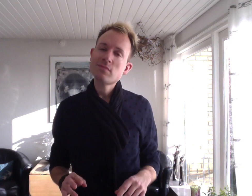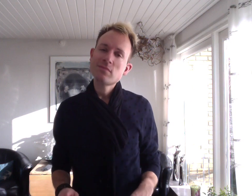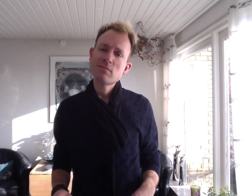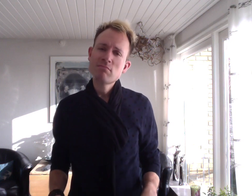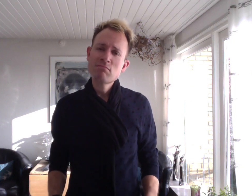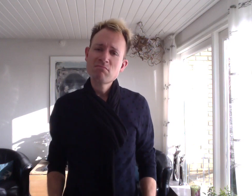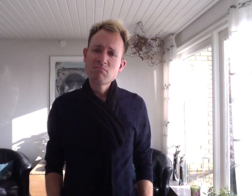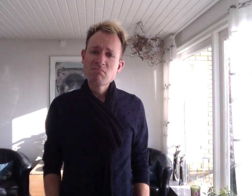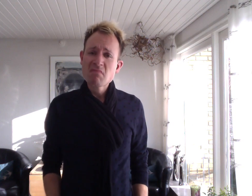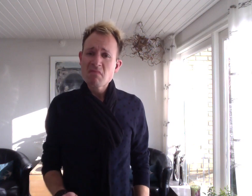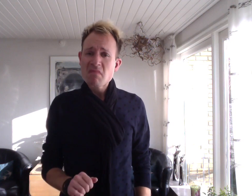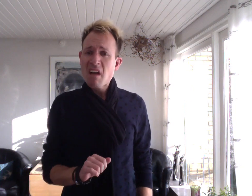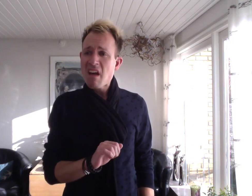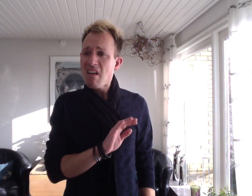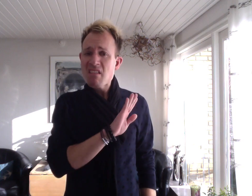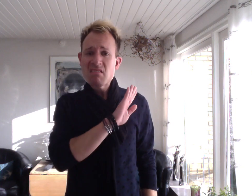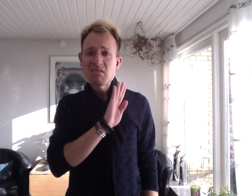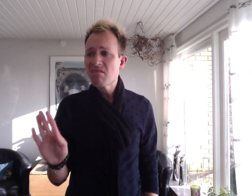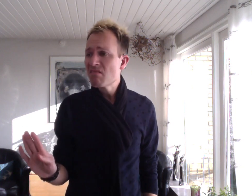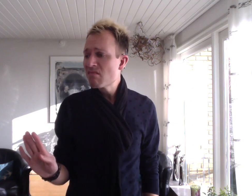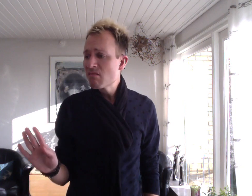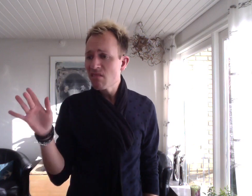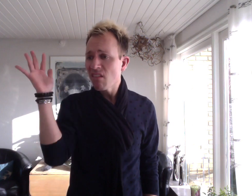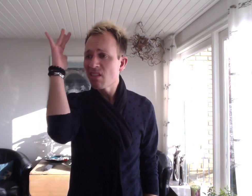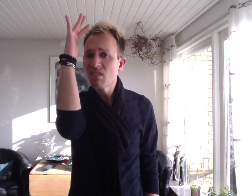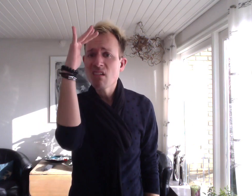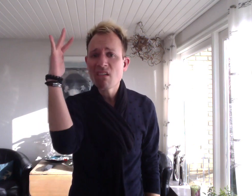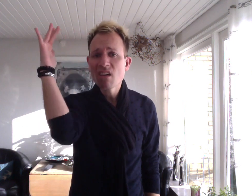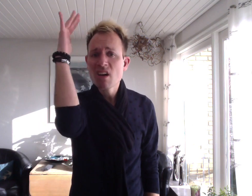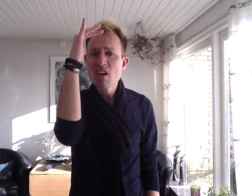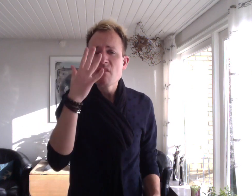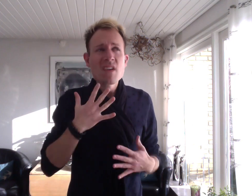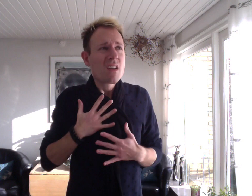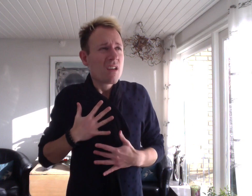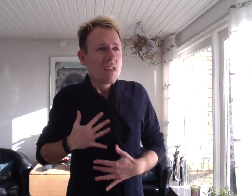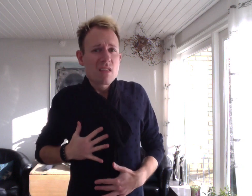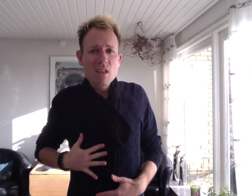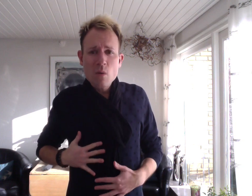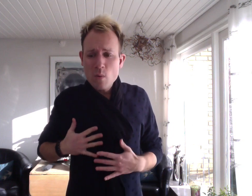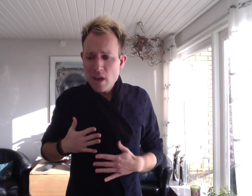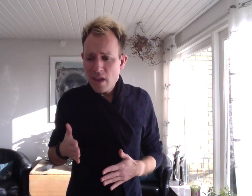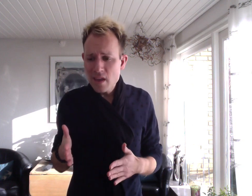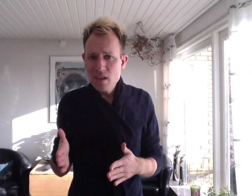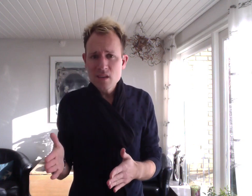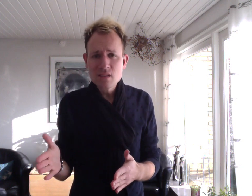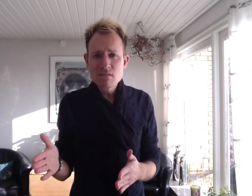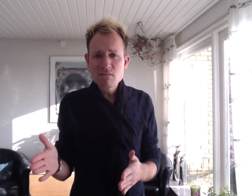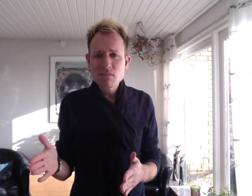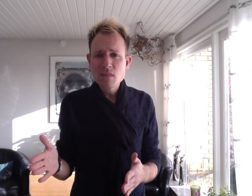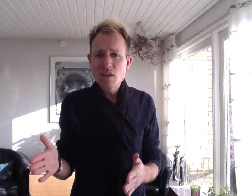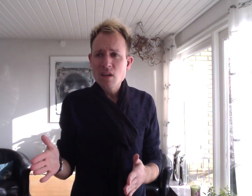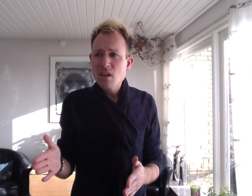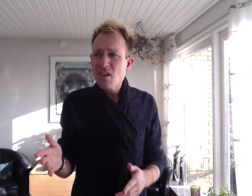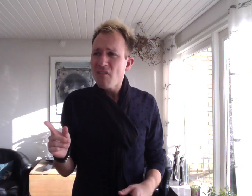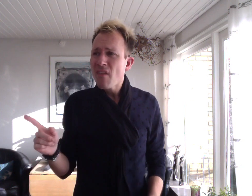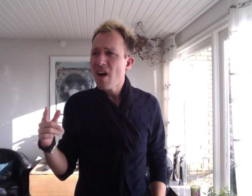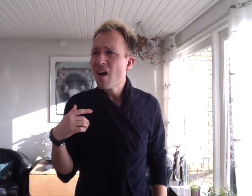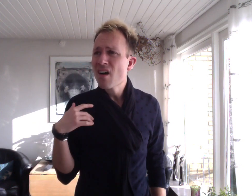And I never thought I'd feel this way And as far